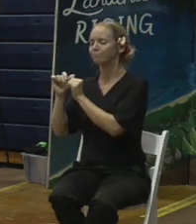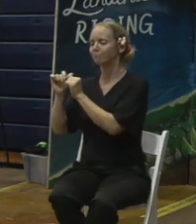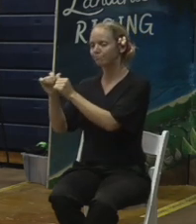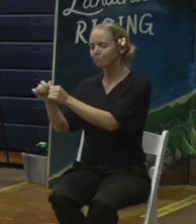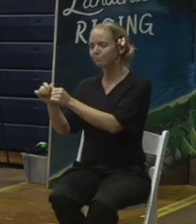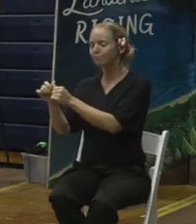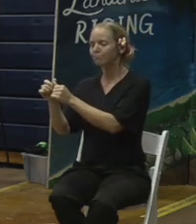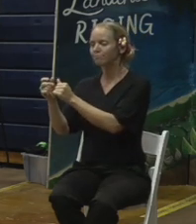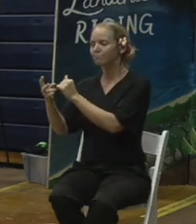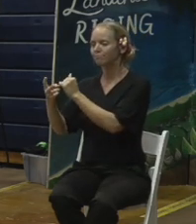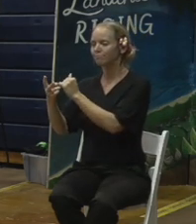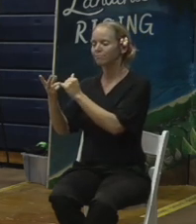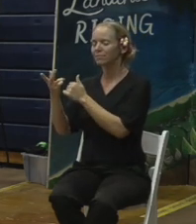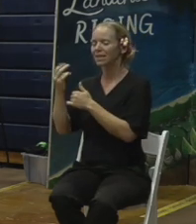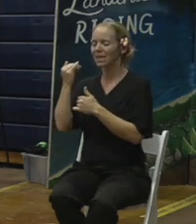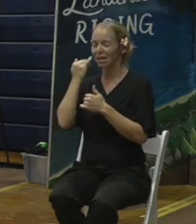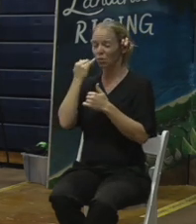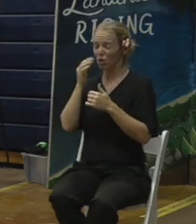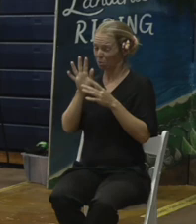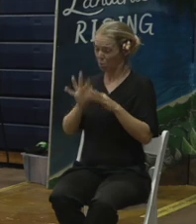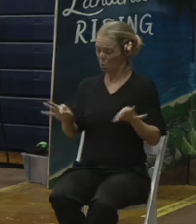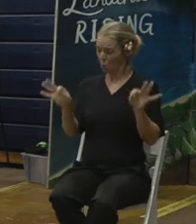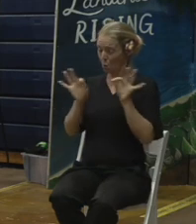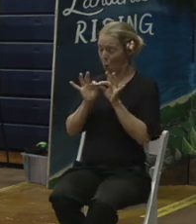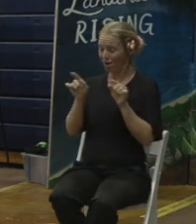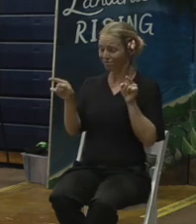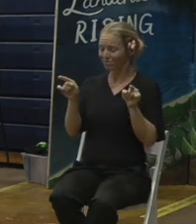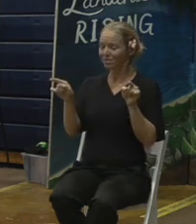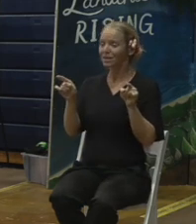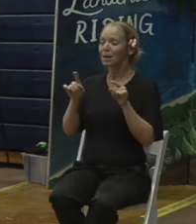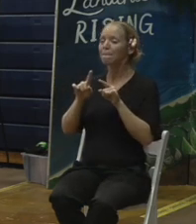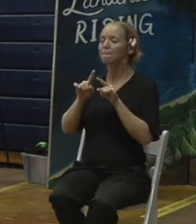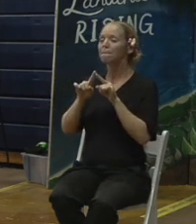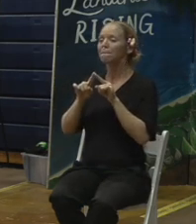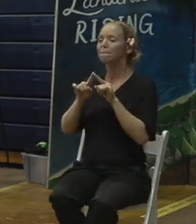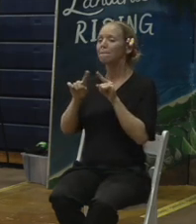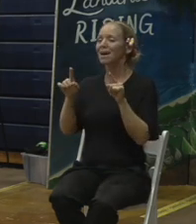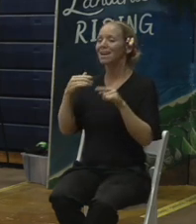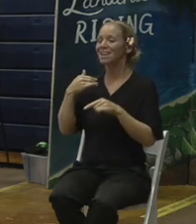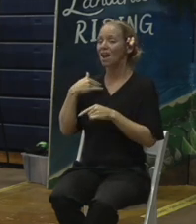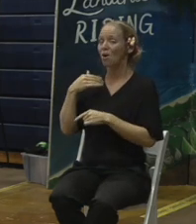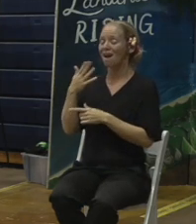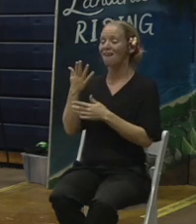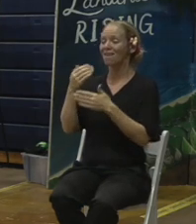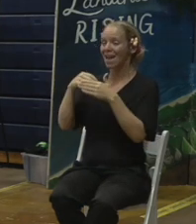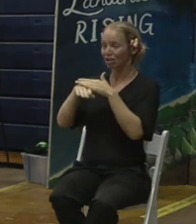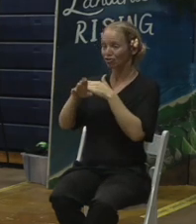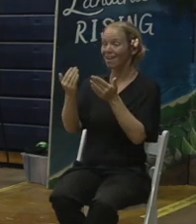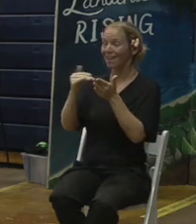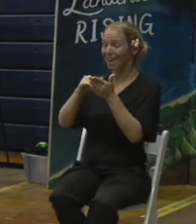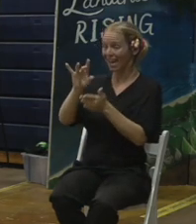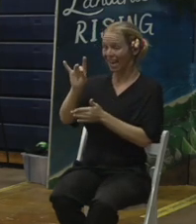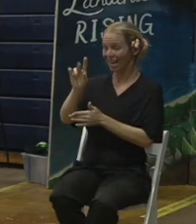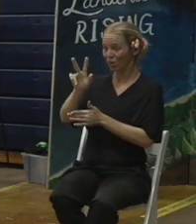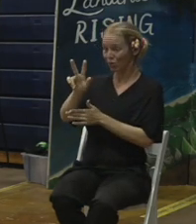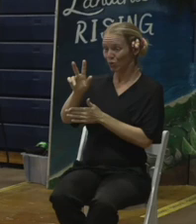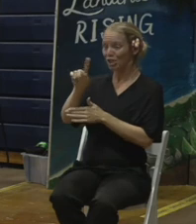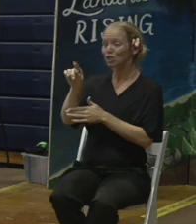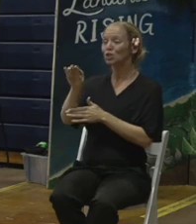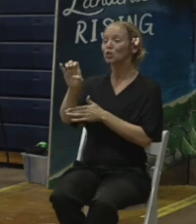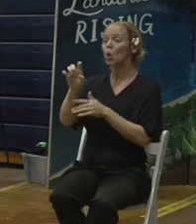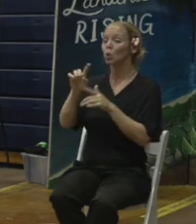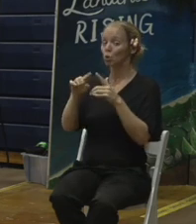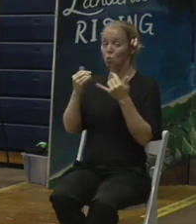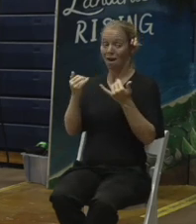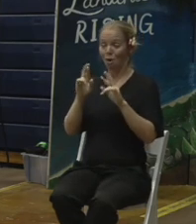And as we complete the ahead of schedule re-entry of 83 zones, we are ready to begin the next